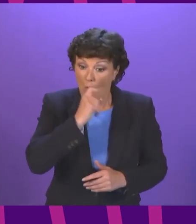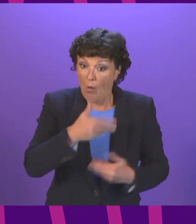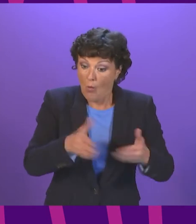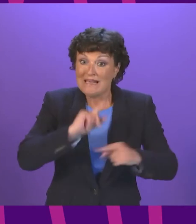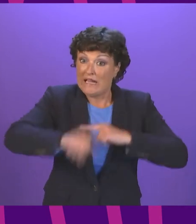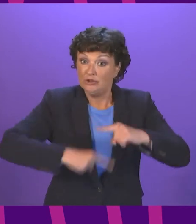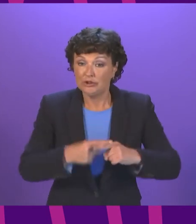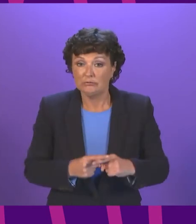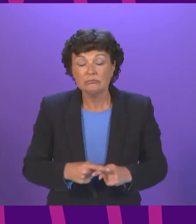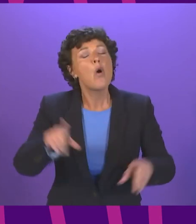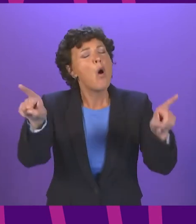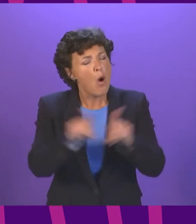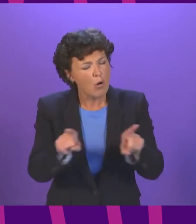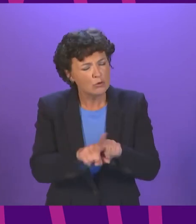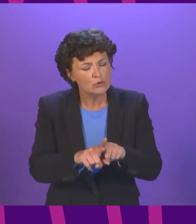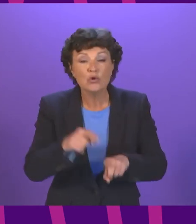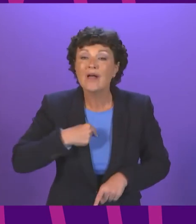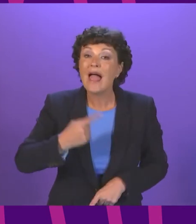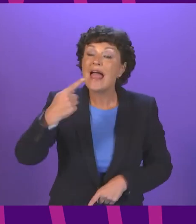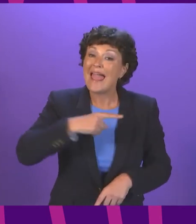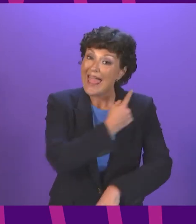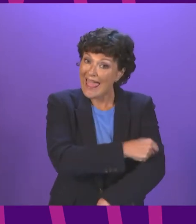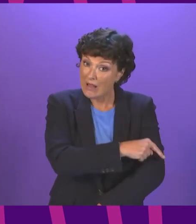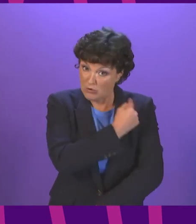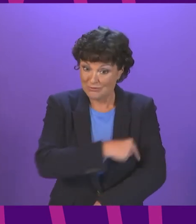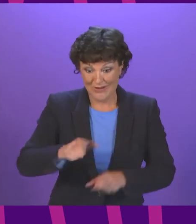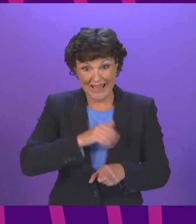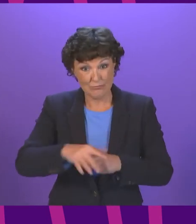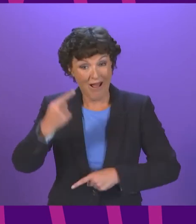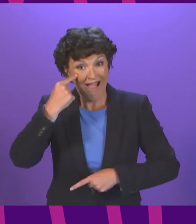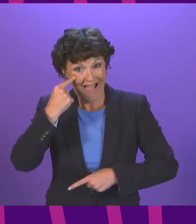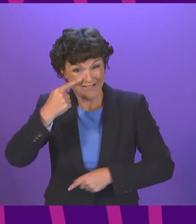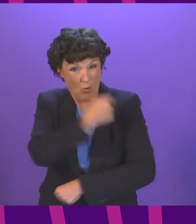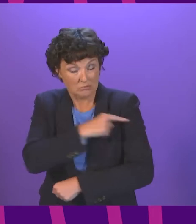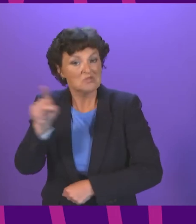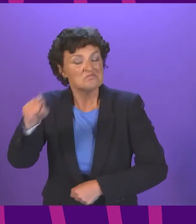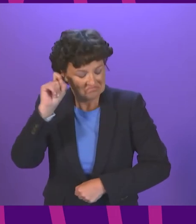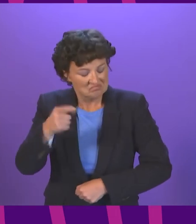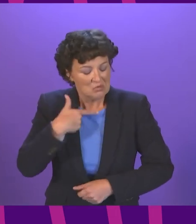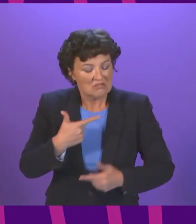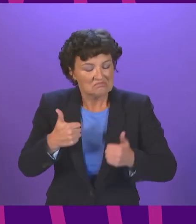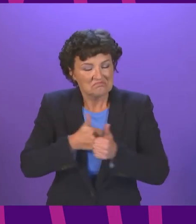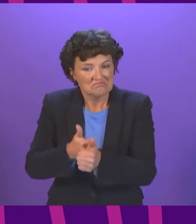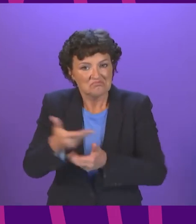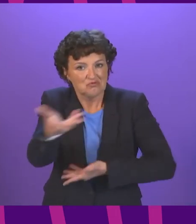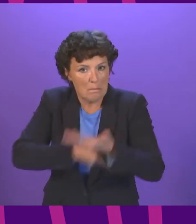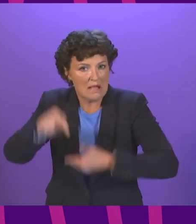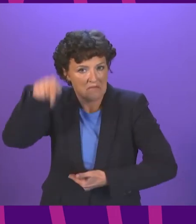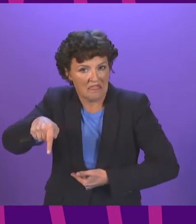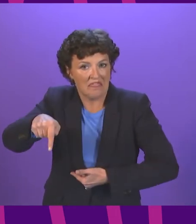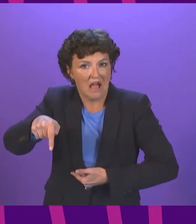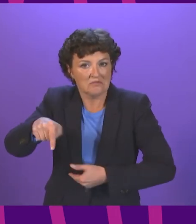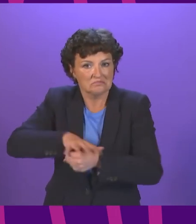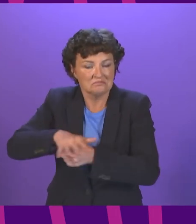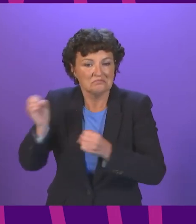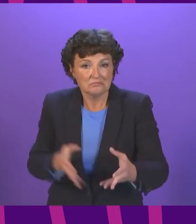we will support the replacement of the Edinburgh Eye Pavilion. We will also improve public health with action to cut tobacco use, tackle alcohol misuse